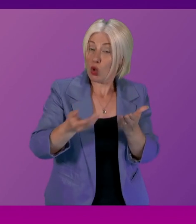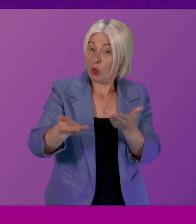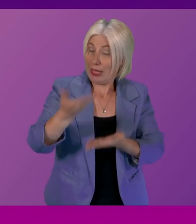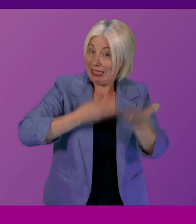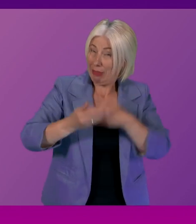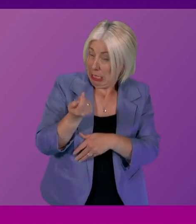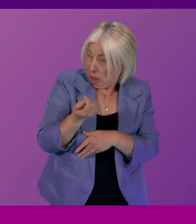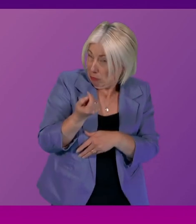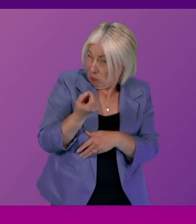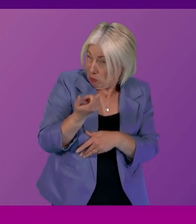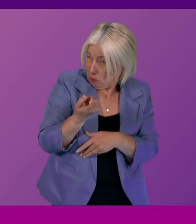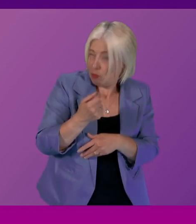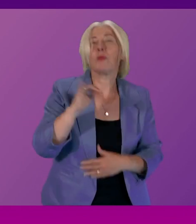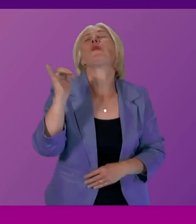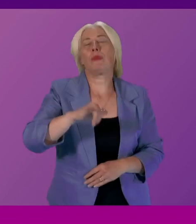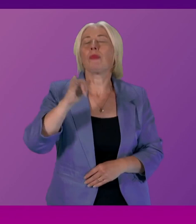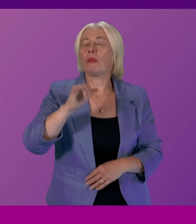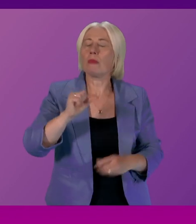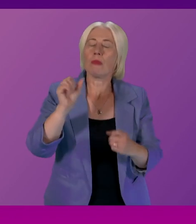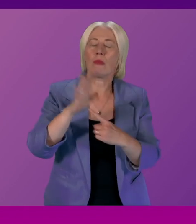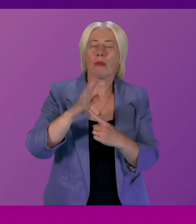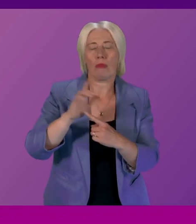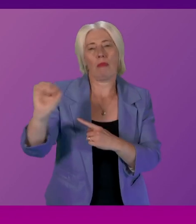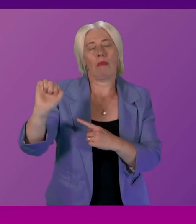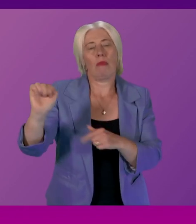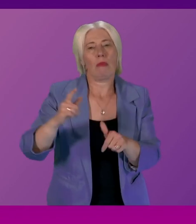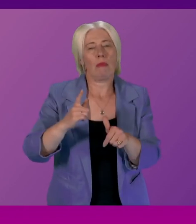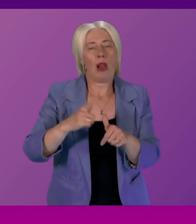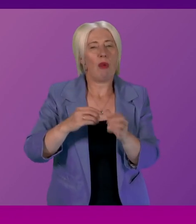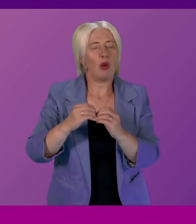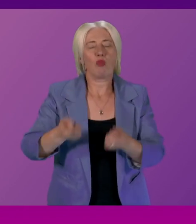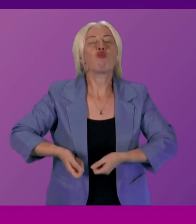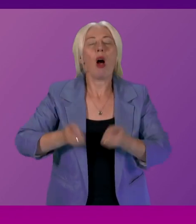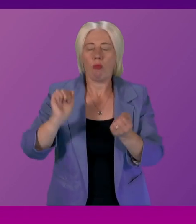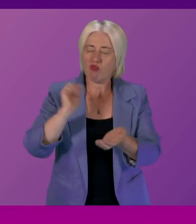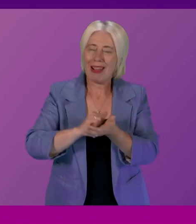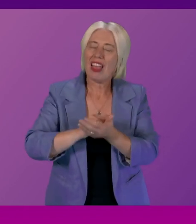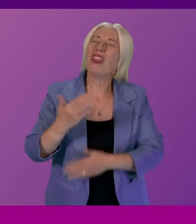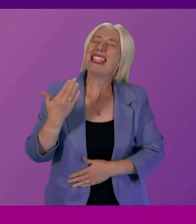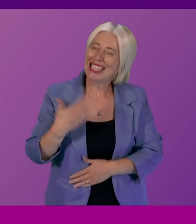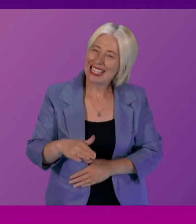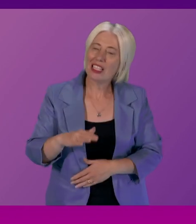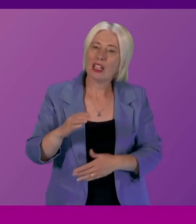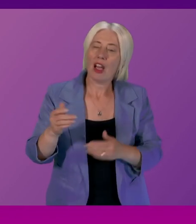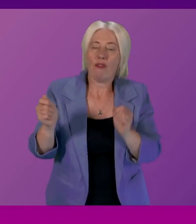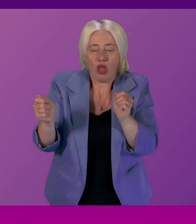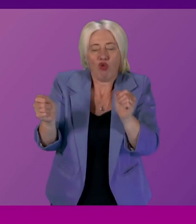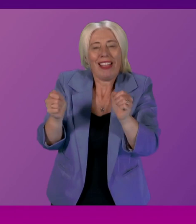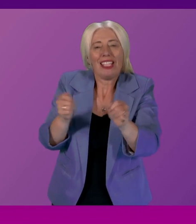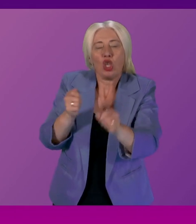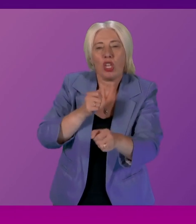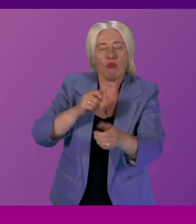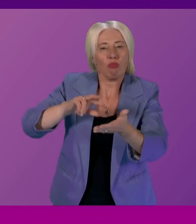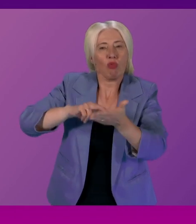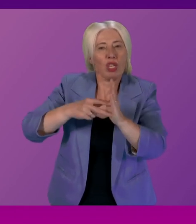Yes it will be it's an important point that Ariane Burgess raises around the need for transitional arrangements and